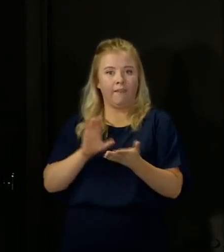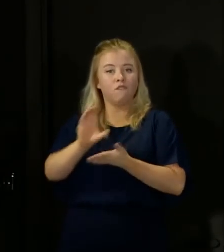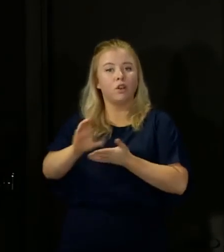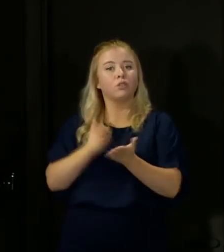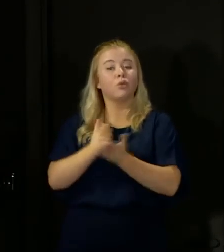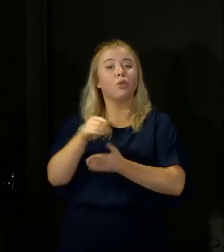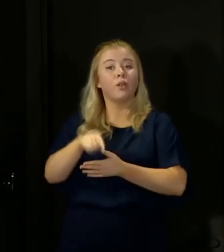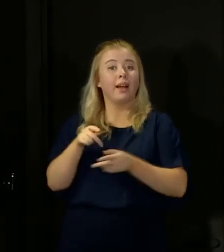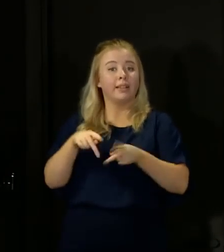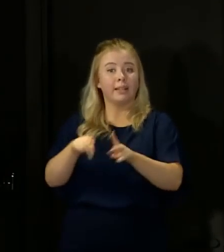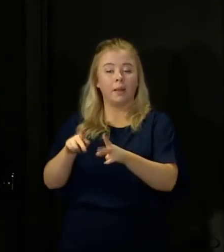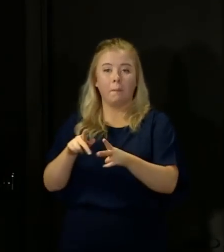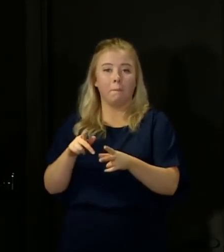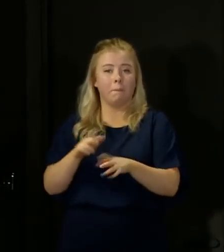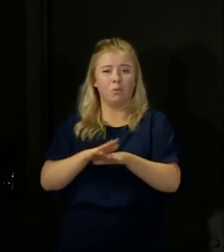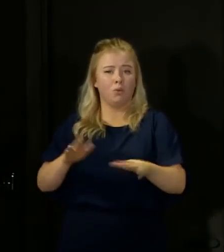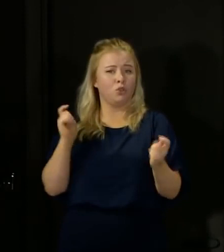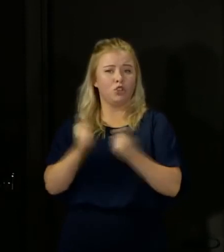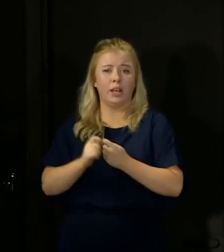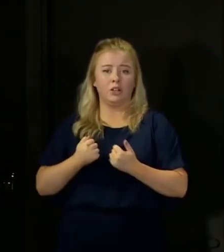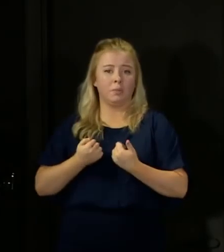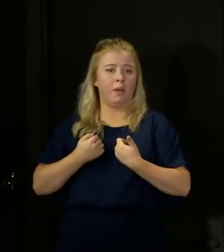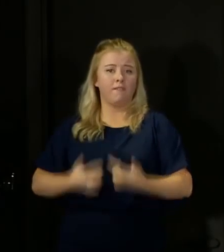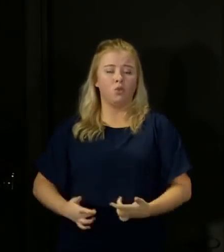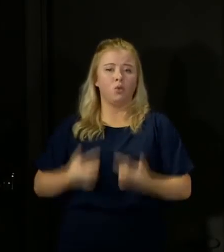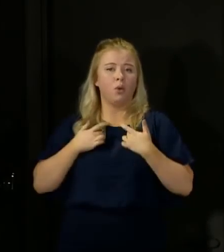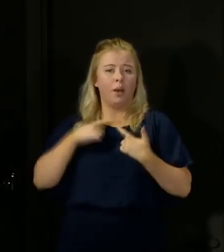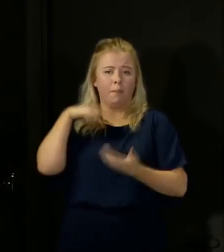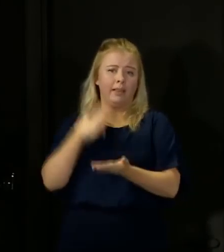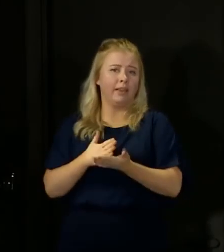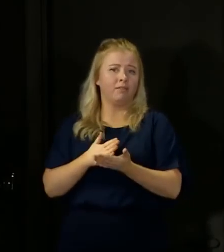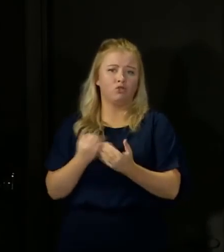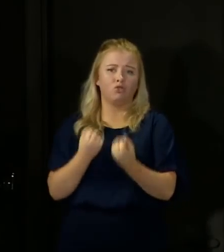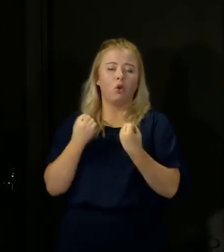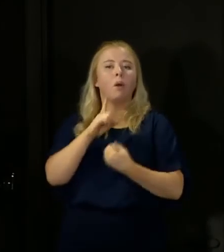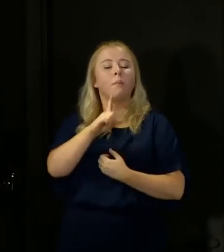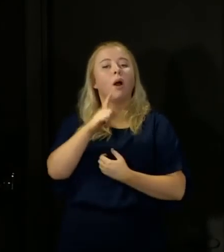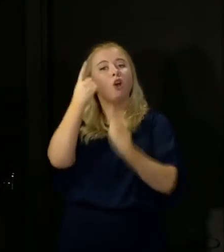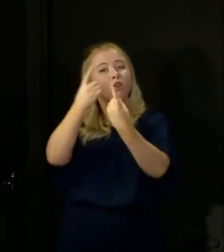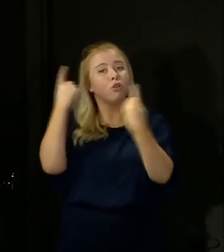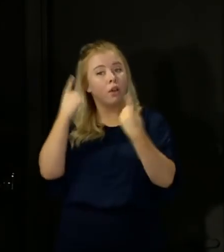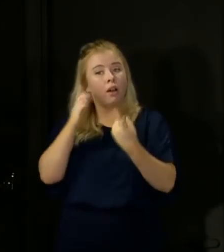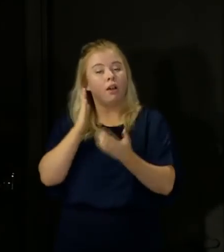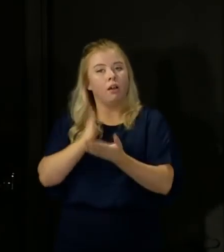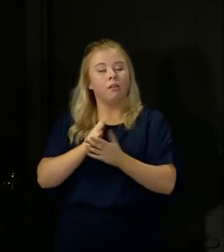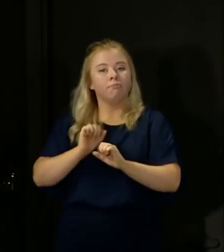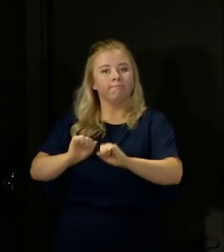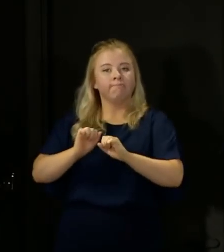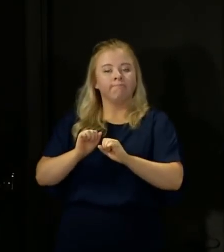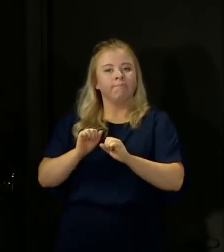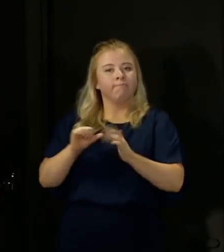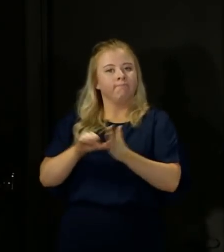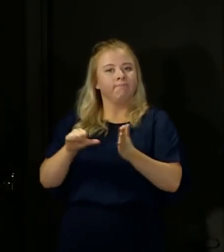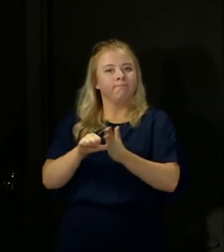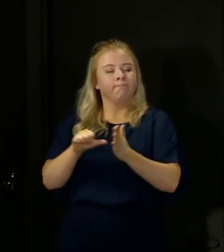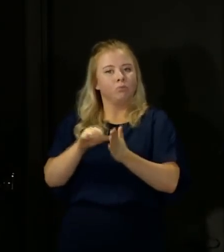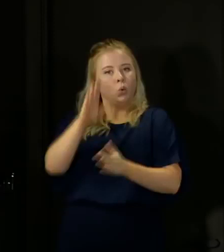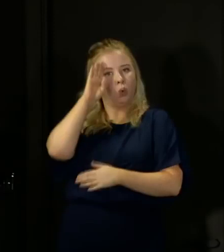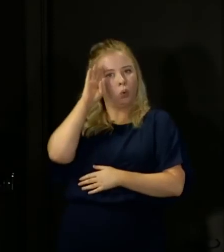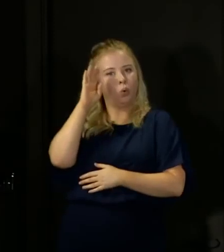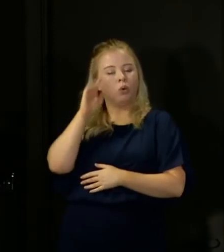It's a view I've expressed many times before and believe very strongly. That said, universities do face an extremely difficult